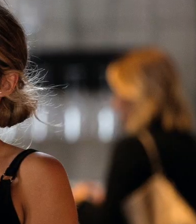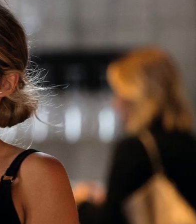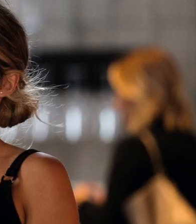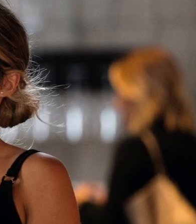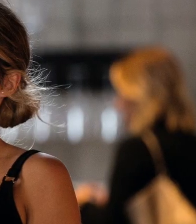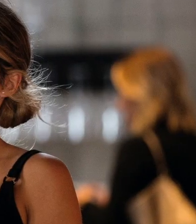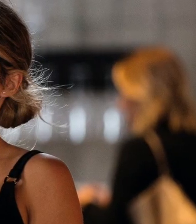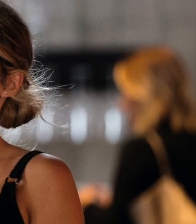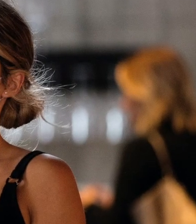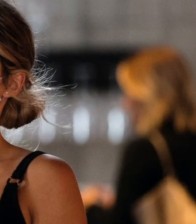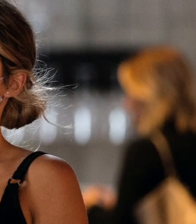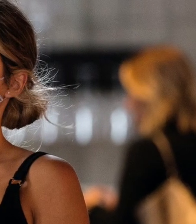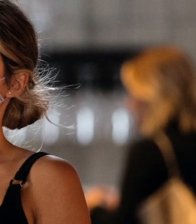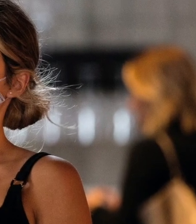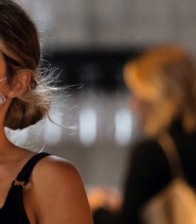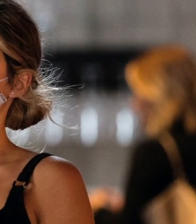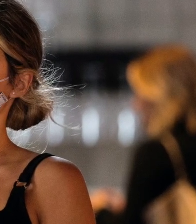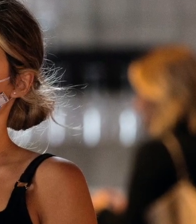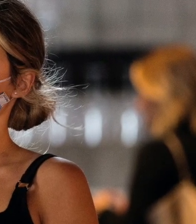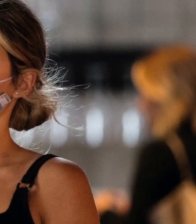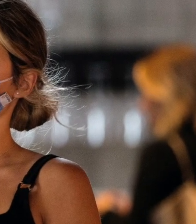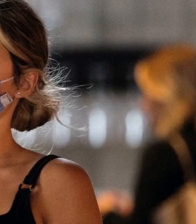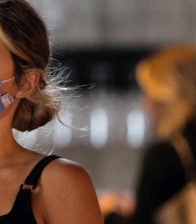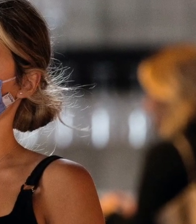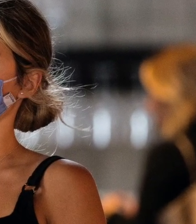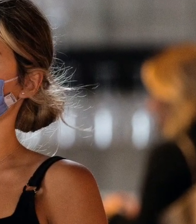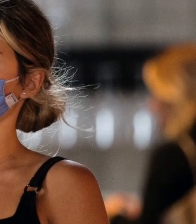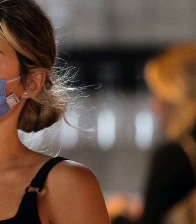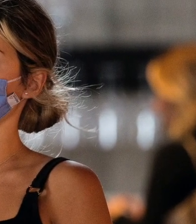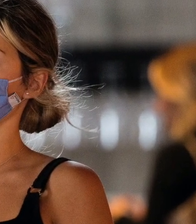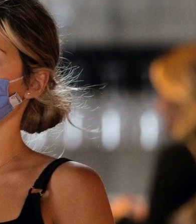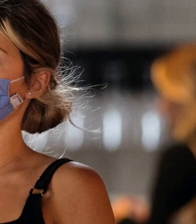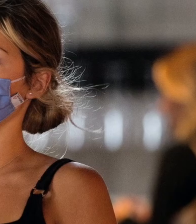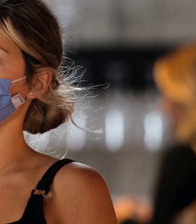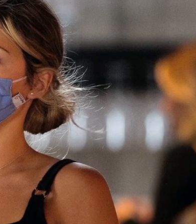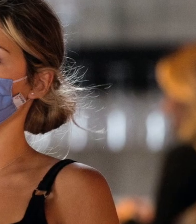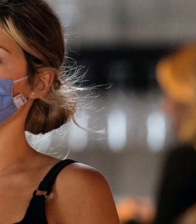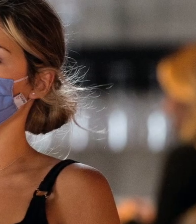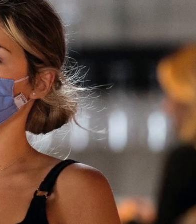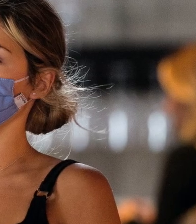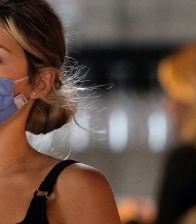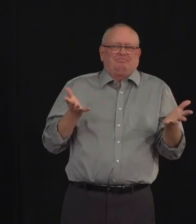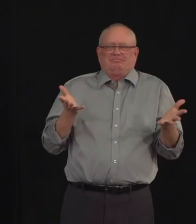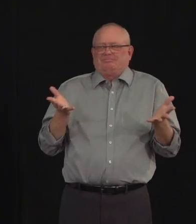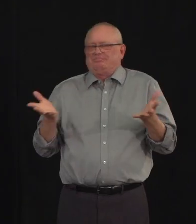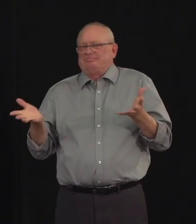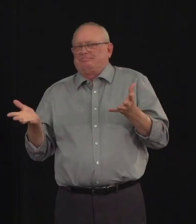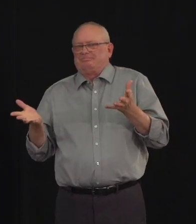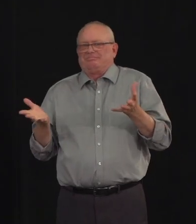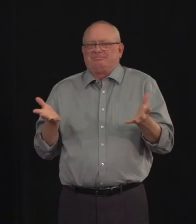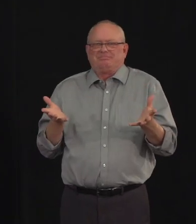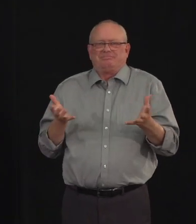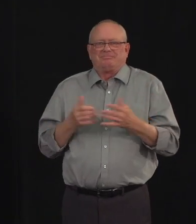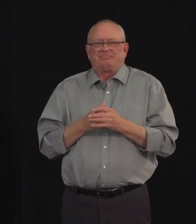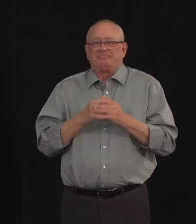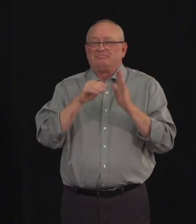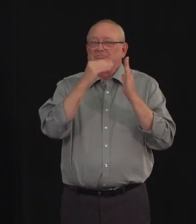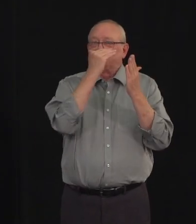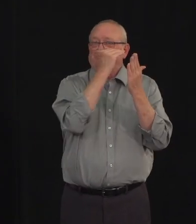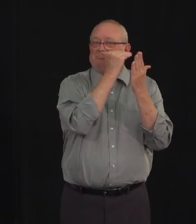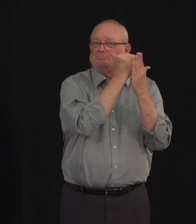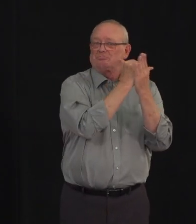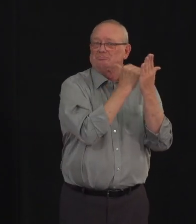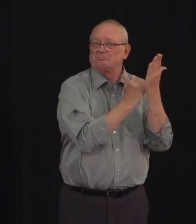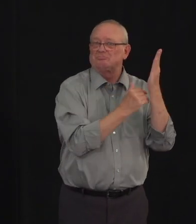determining, again, how effective our strong recommendations are. We did relatively recently move towards this recommendation.